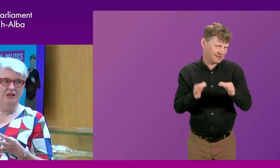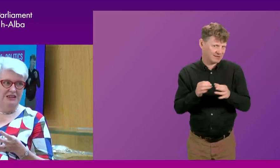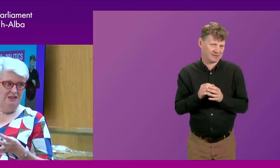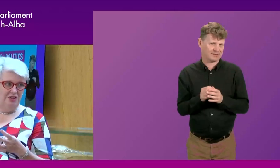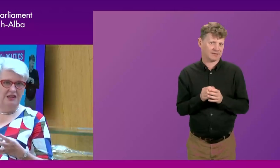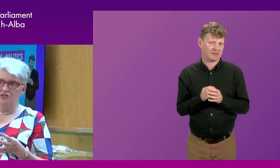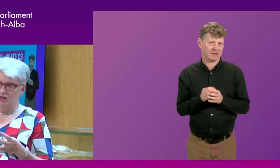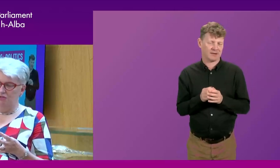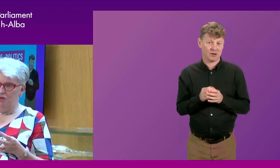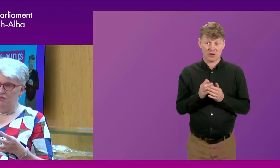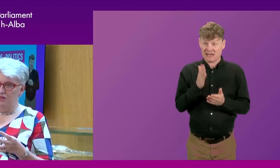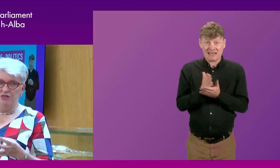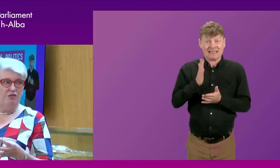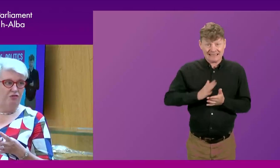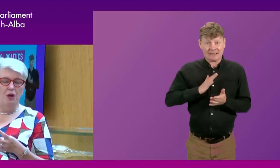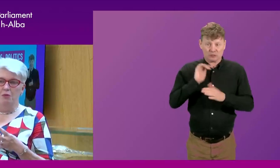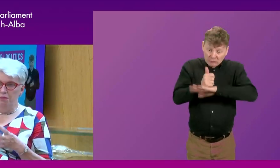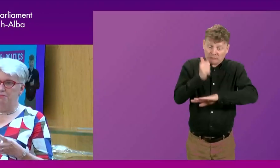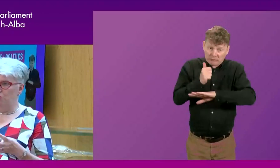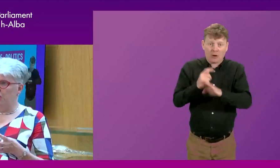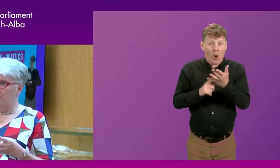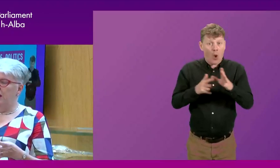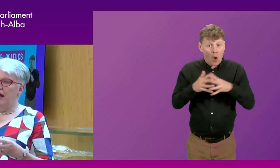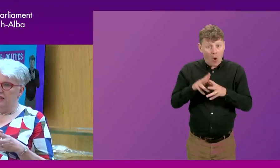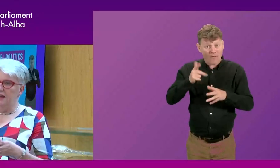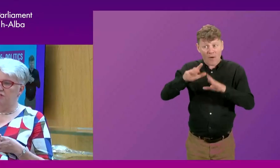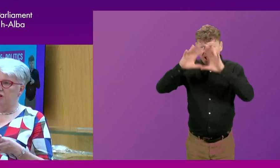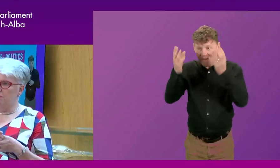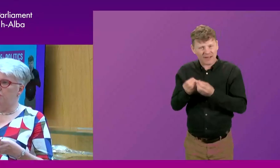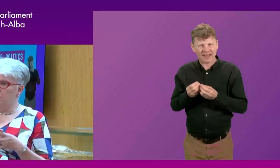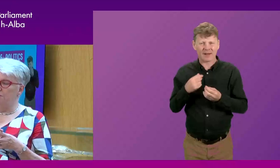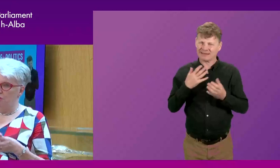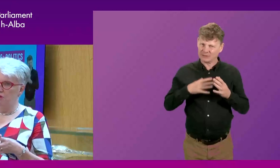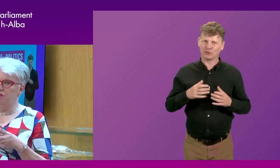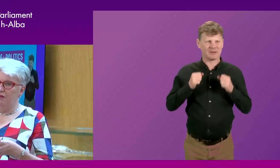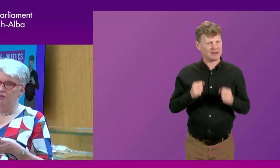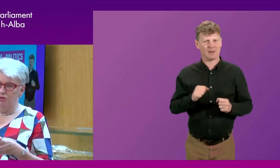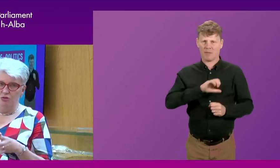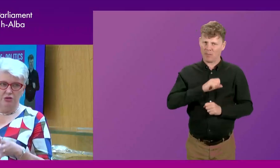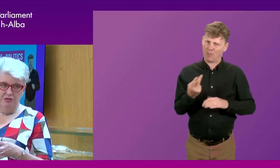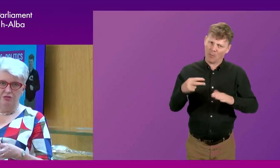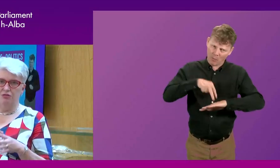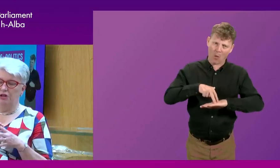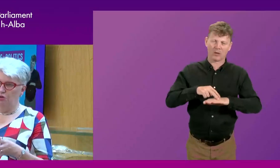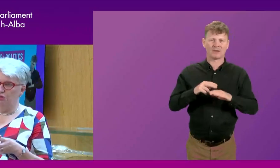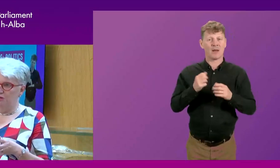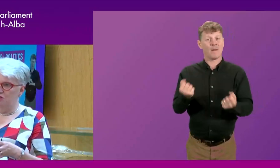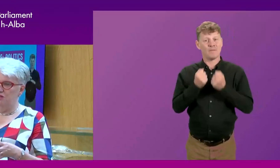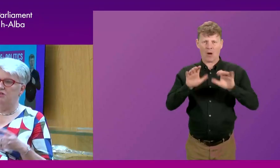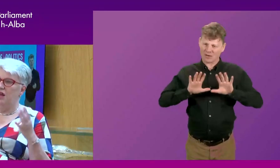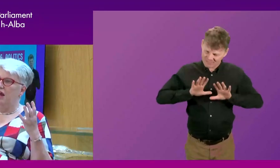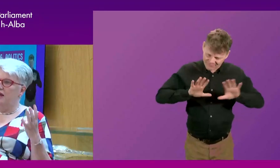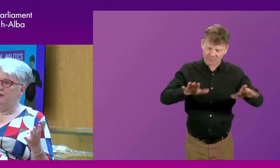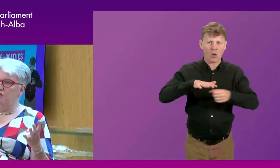do we really need to legislate for all of this stuff? Be bolder, and let's start pushing powers out to local councils and local